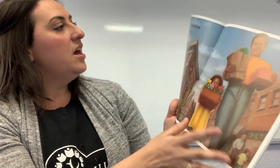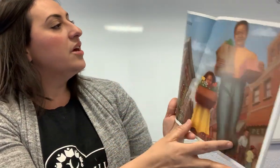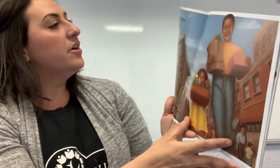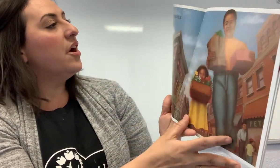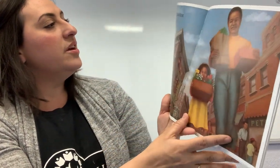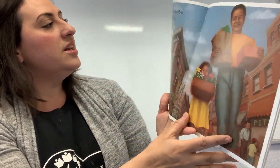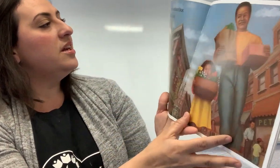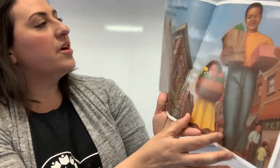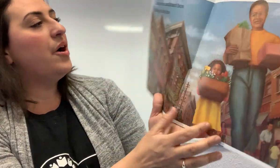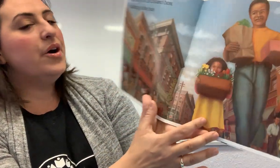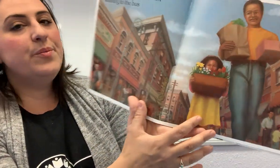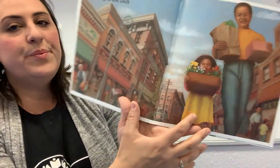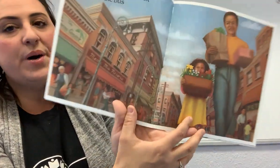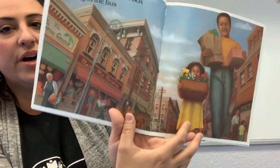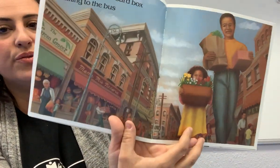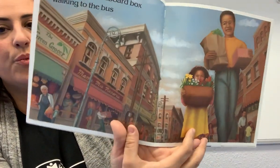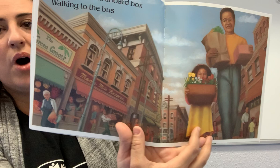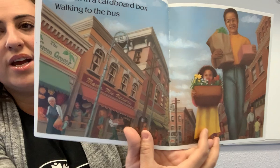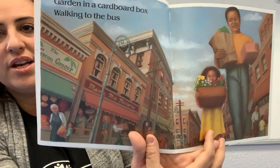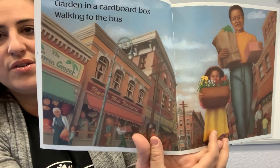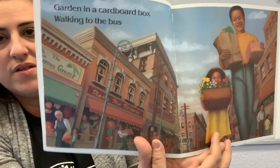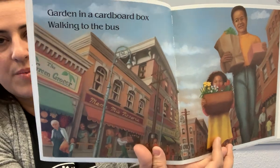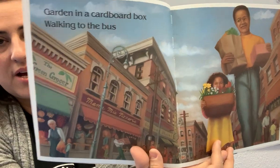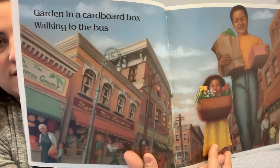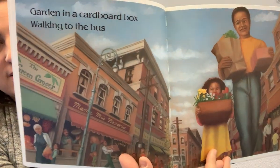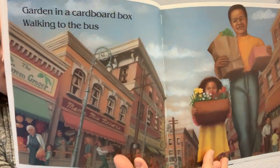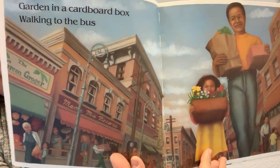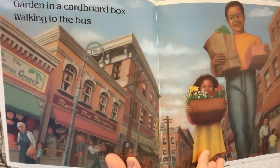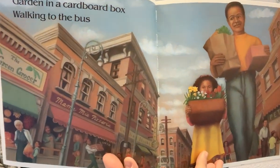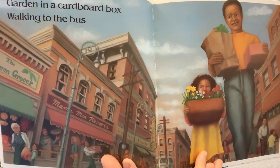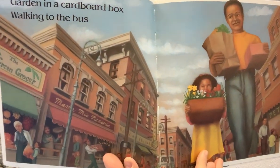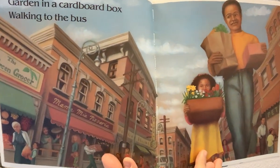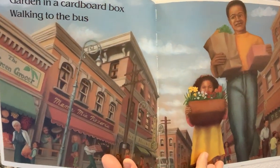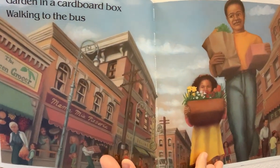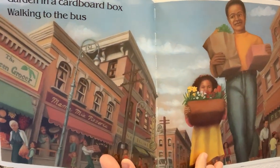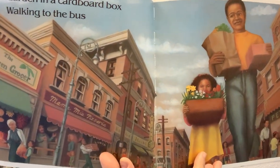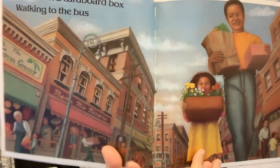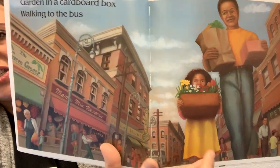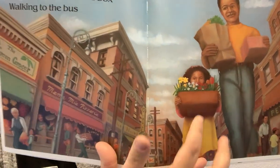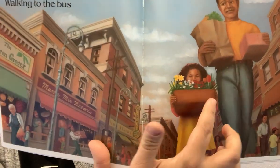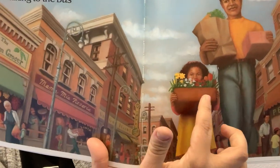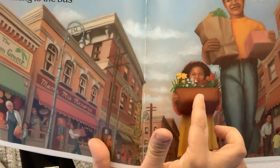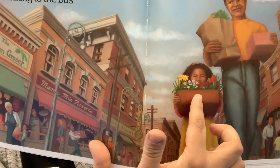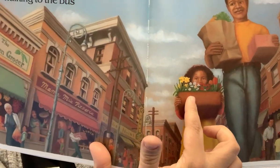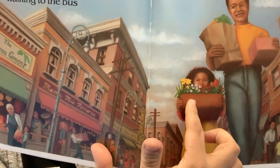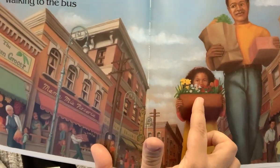Garden in a cardboard box. Walking to the bus. She's holding the flowers.